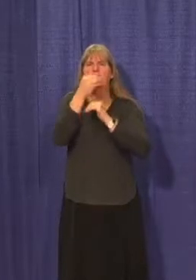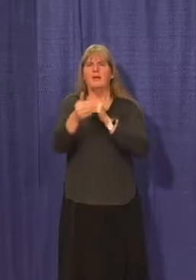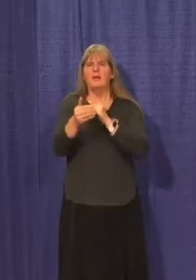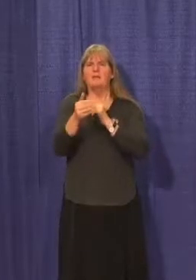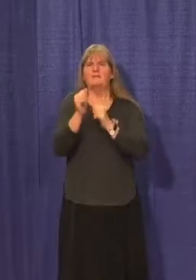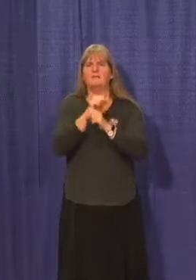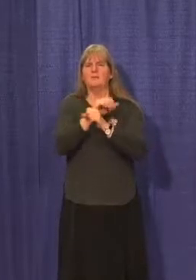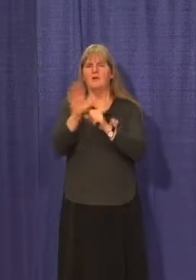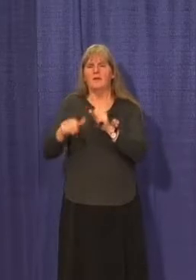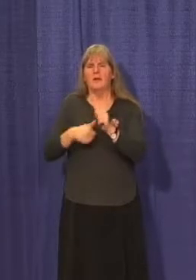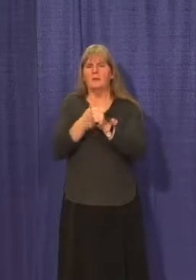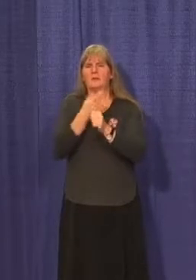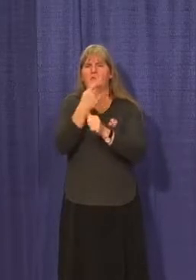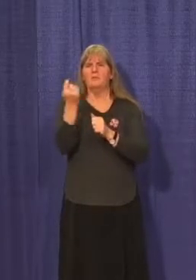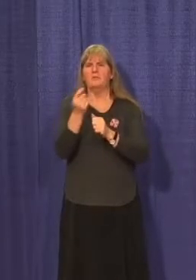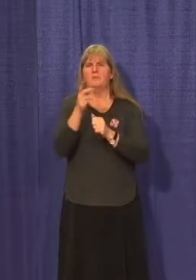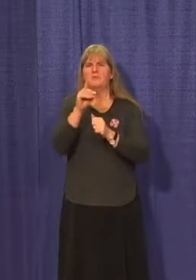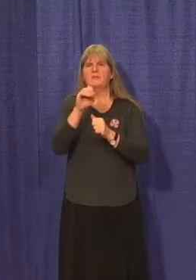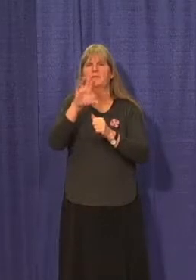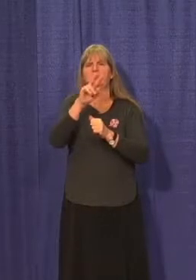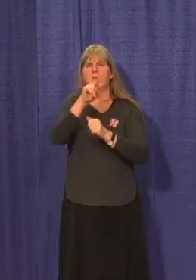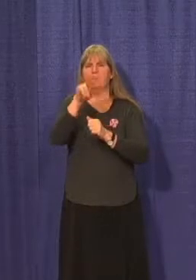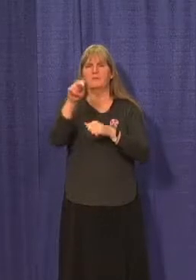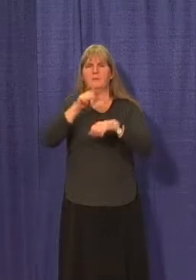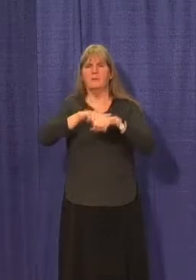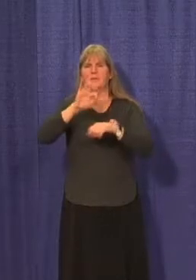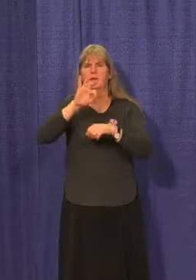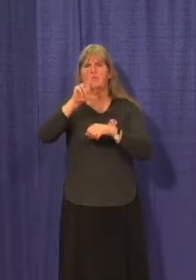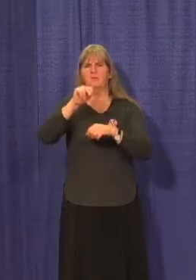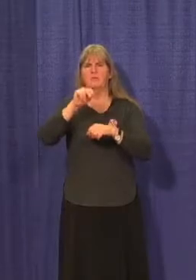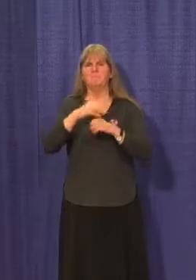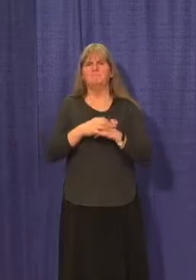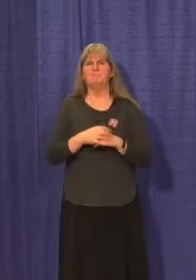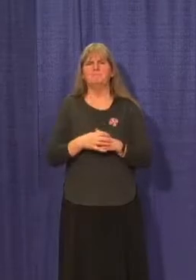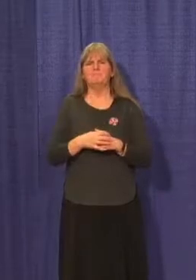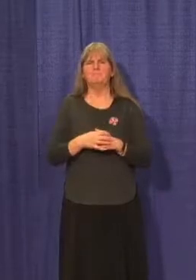update will take place Tuesday December 22nd at 9 30 a.m.